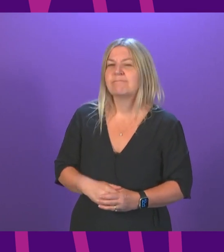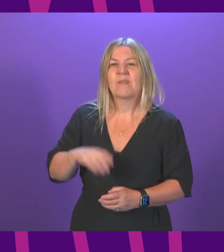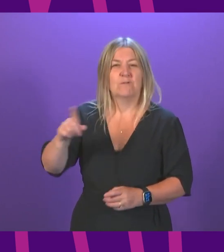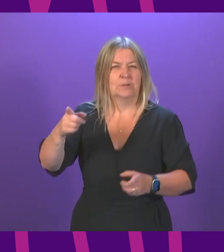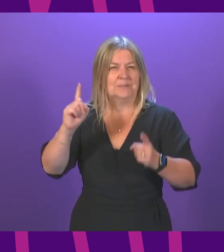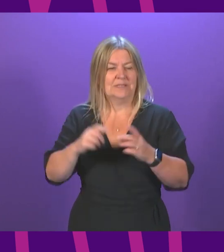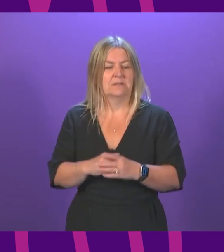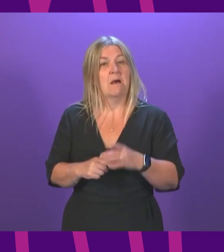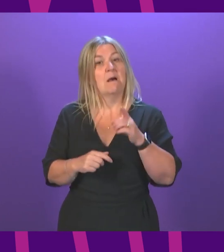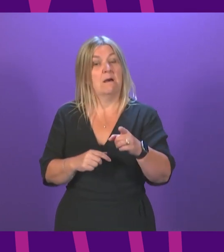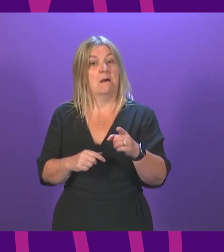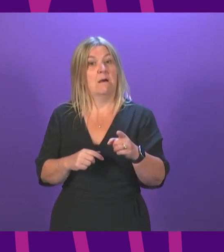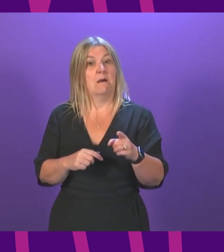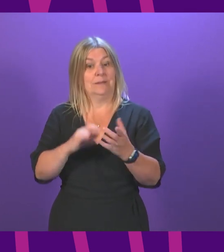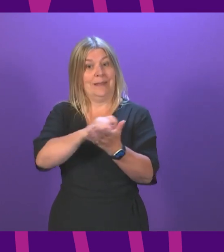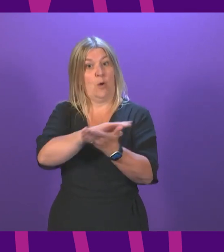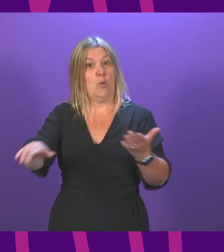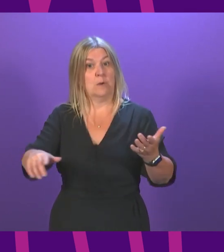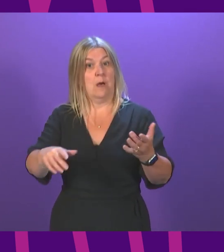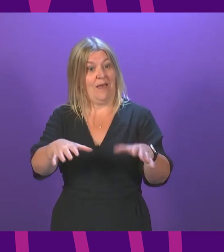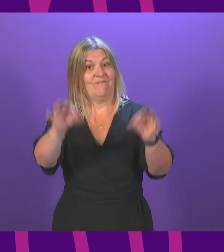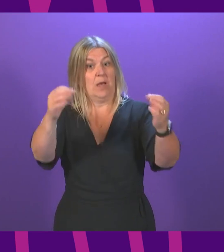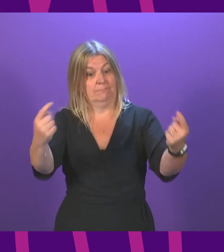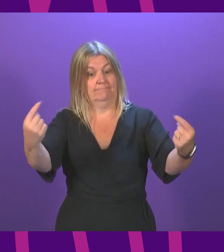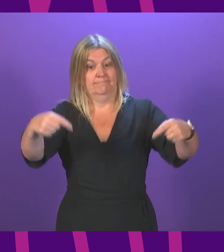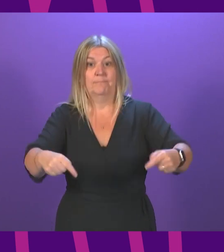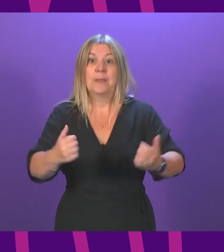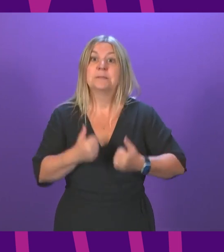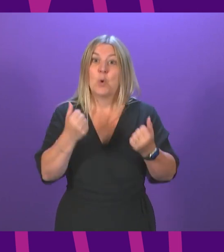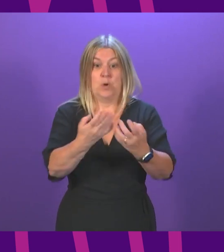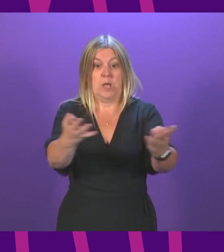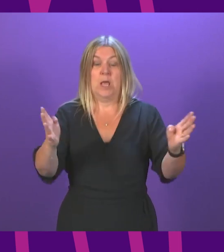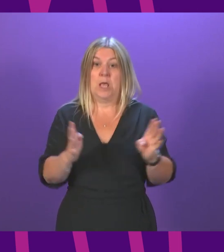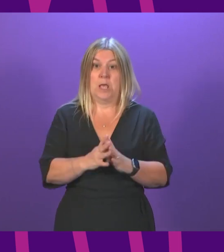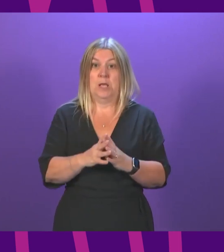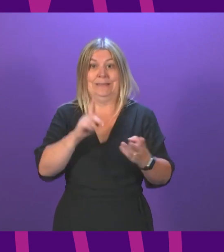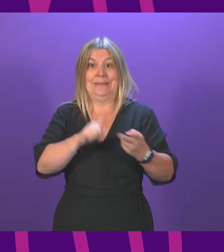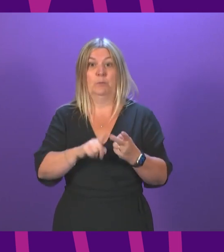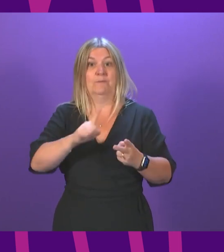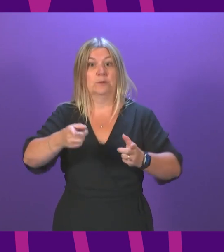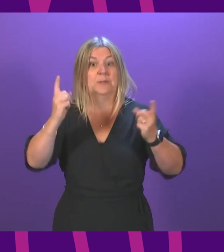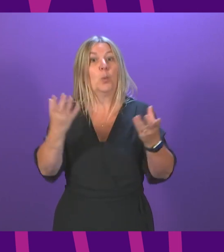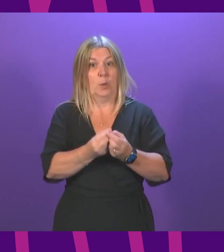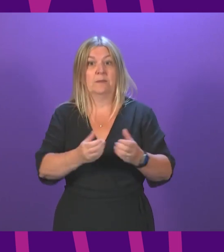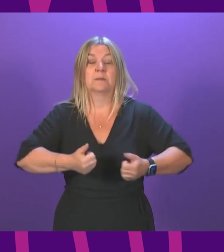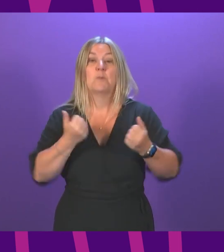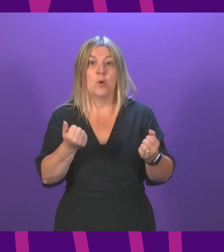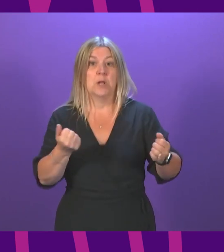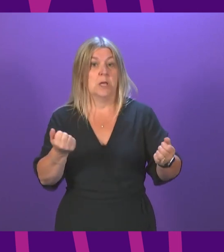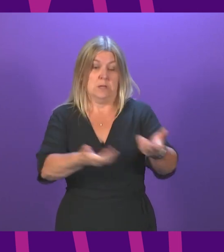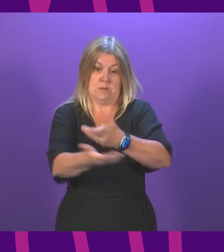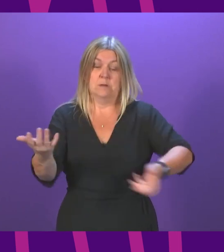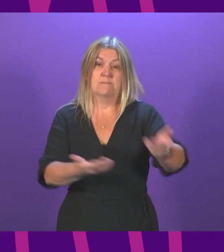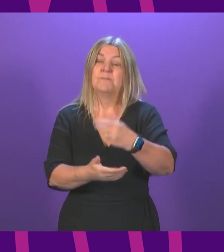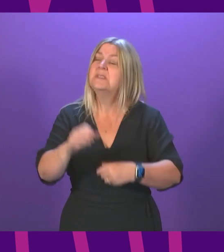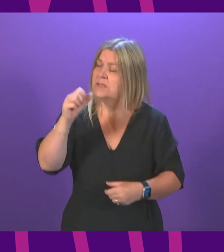with these stakeholders this morning. We do that regularly and we'll continue to do that. We listen. I readily concede that